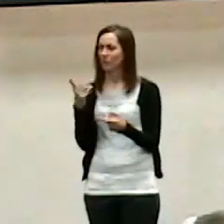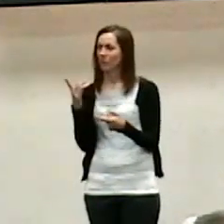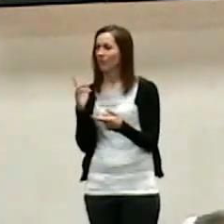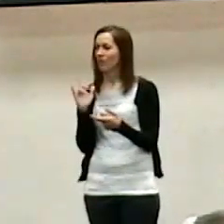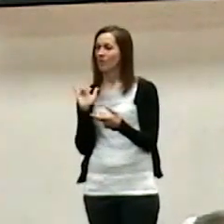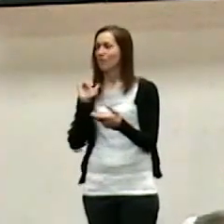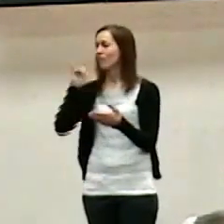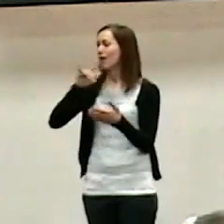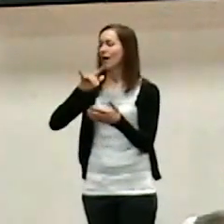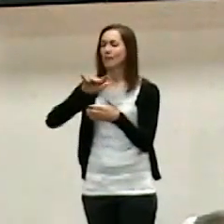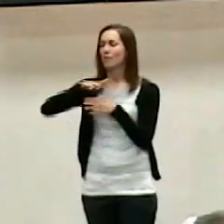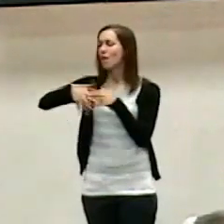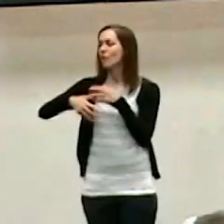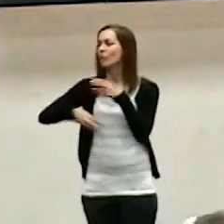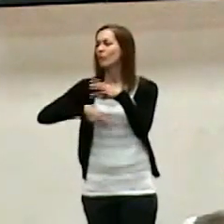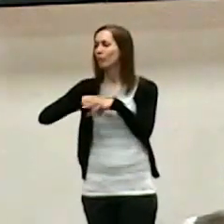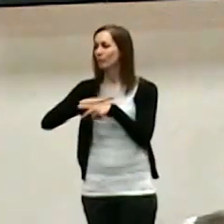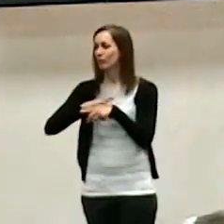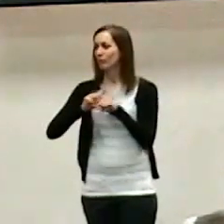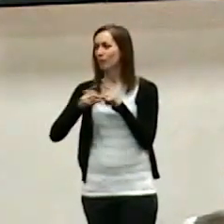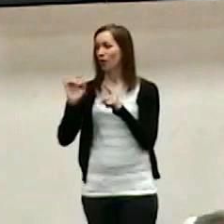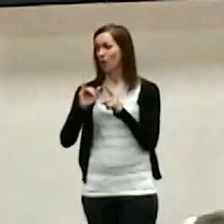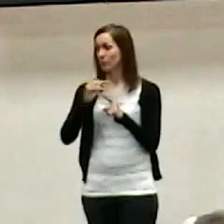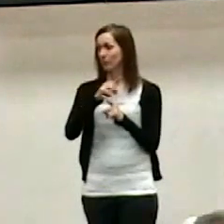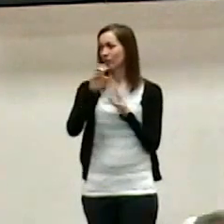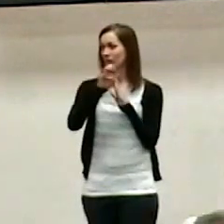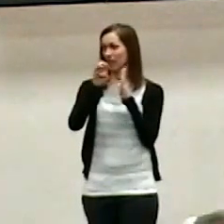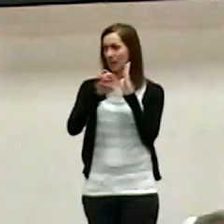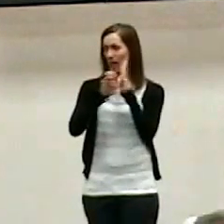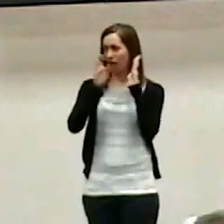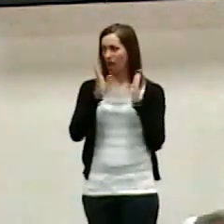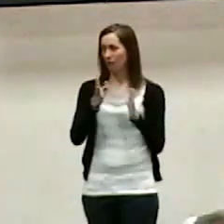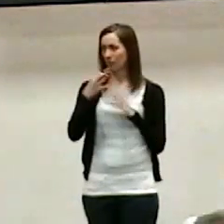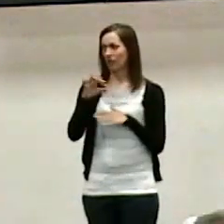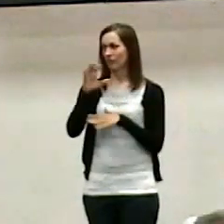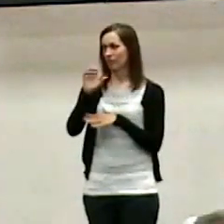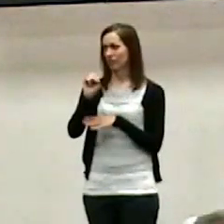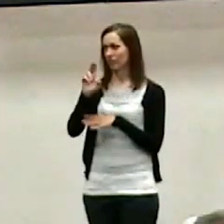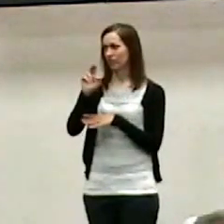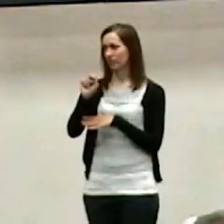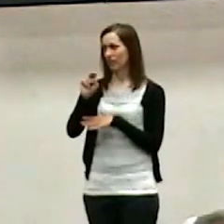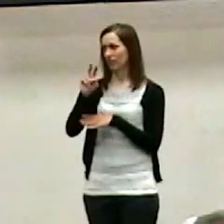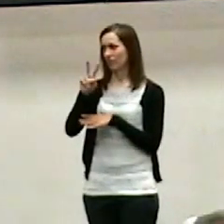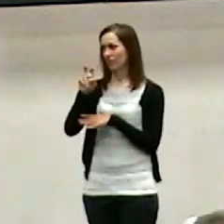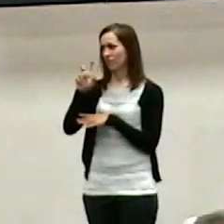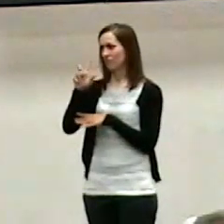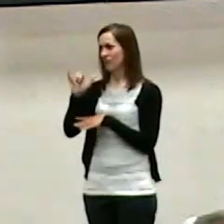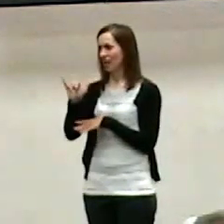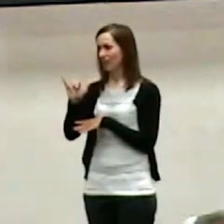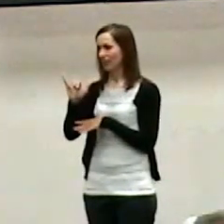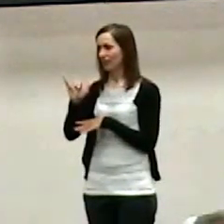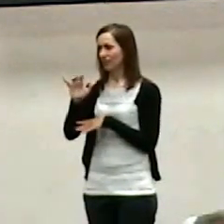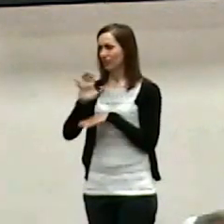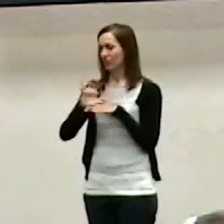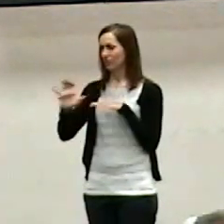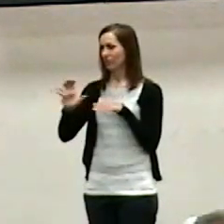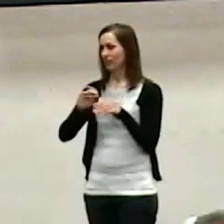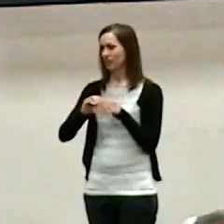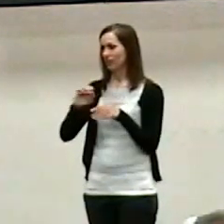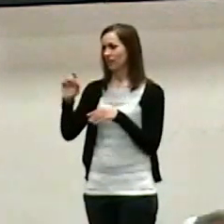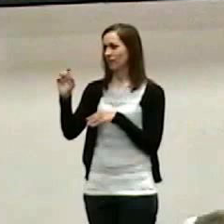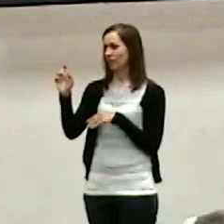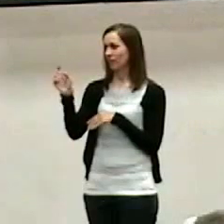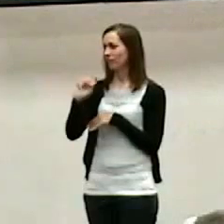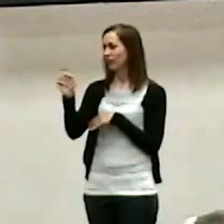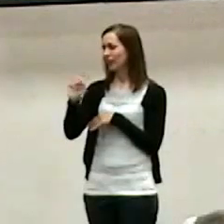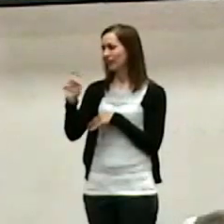world, Kent serves as an elder of the Sun Valley Congregation in the Phoenix area, actually in Gilbert,